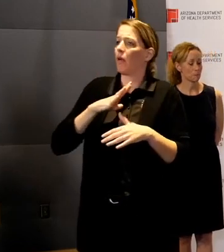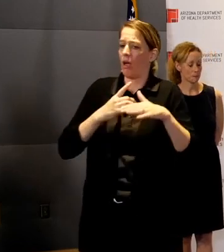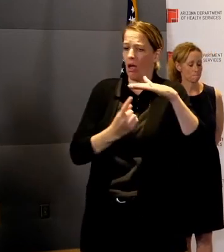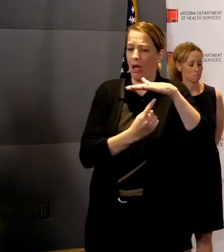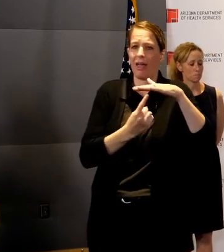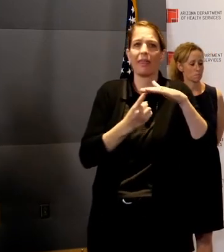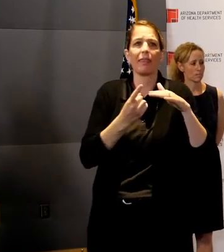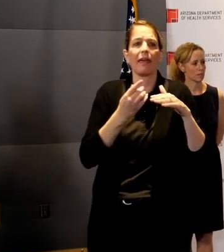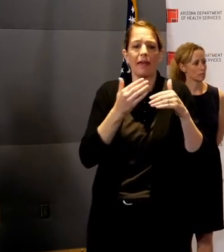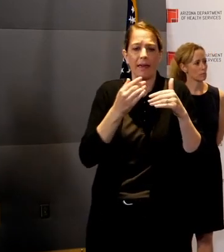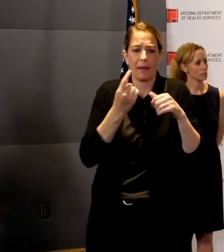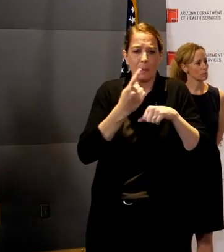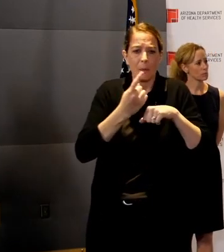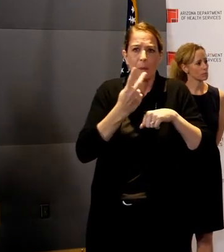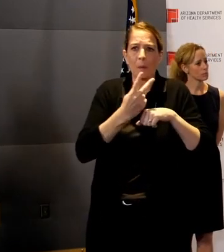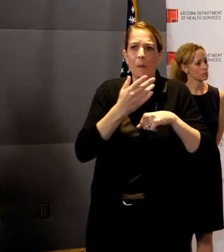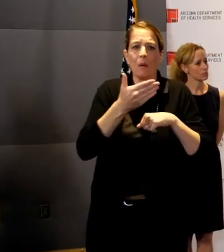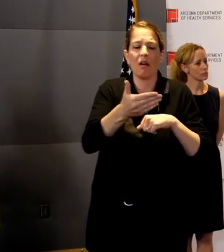Dr. Christ.